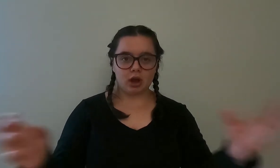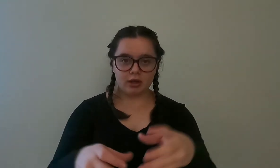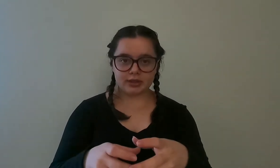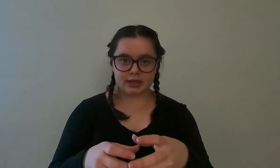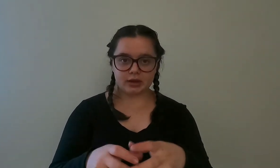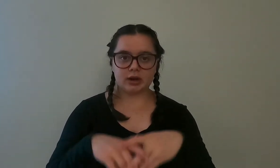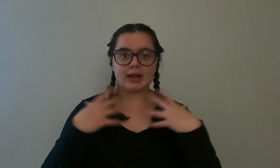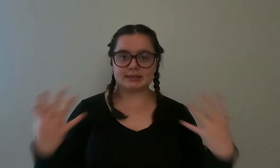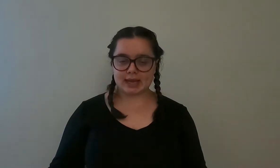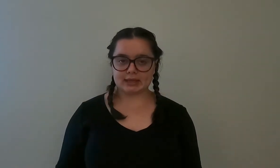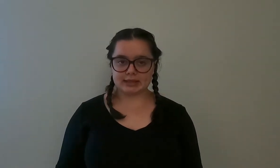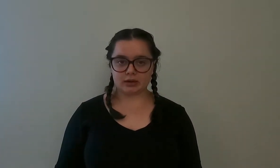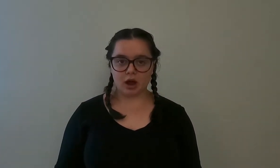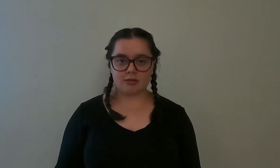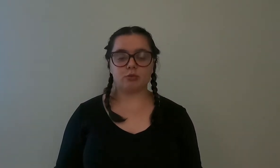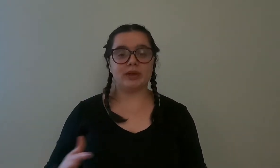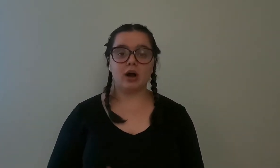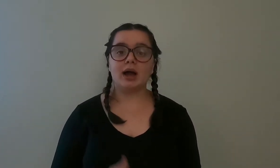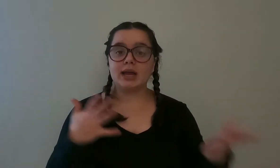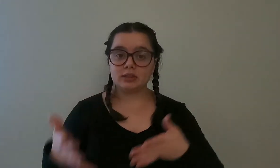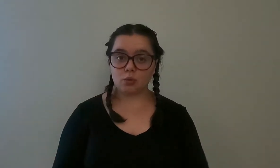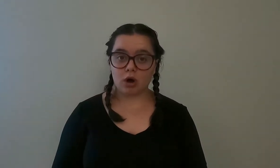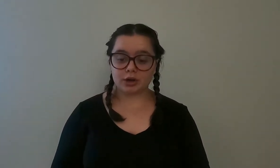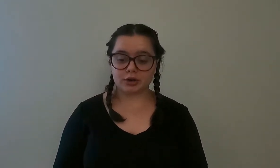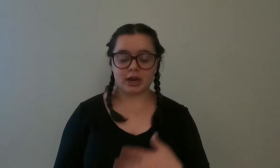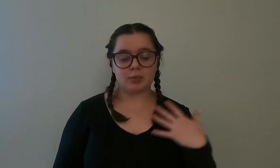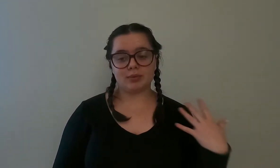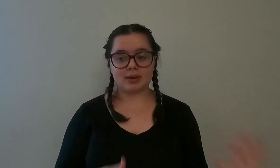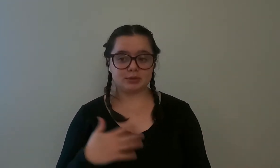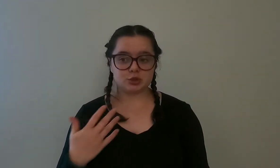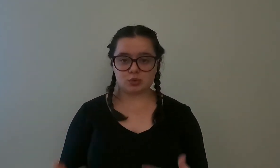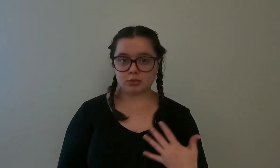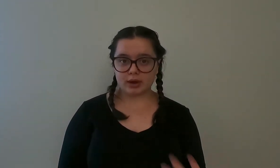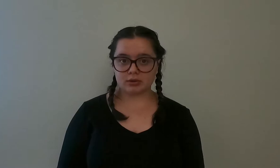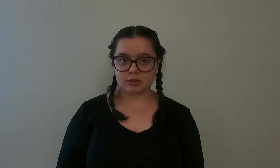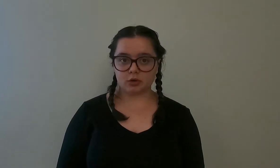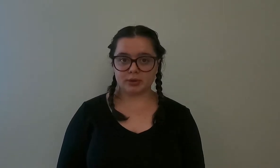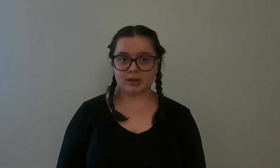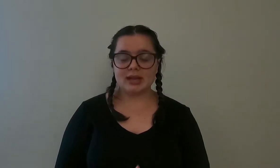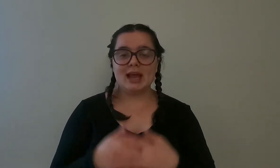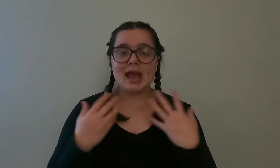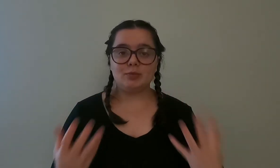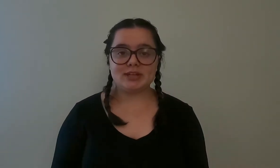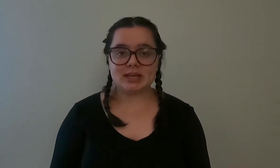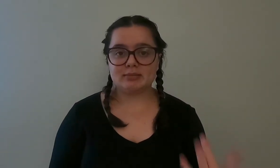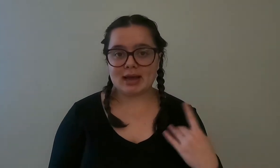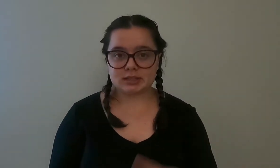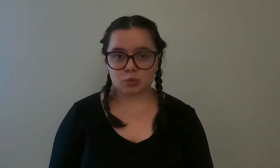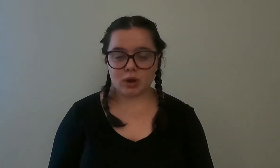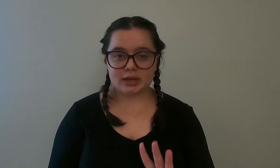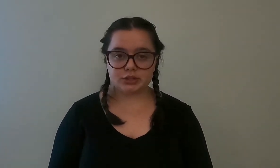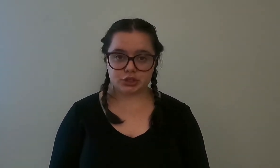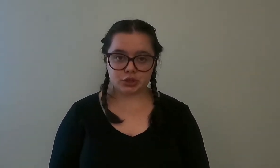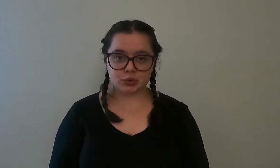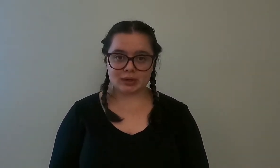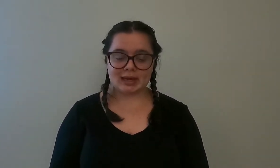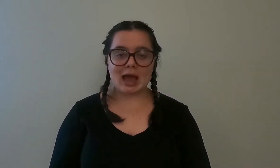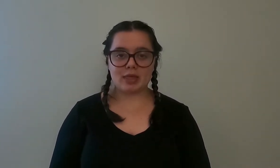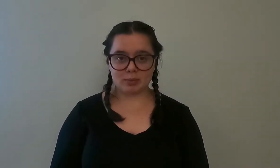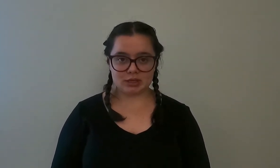on the gear and taking the gear off we got in the water and we were able to swim around a little bit and we did mask one two and then we